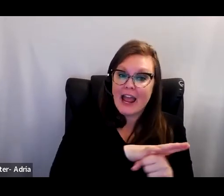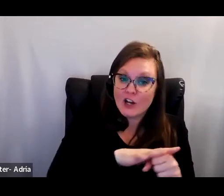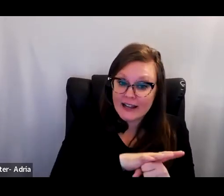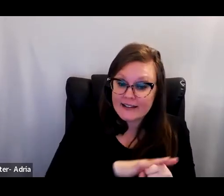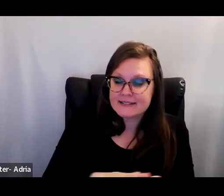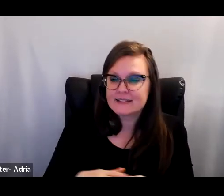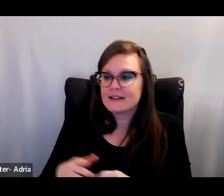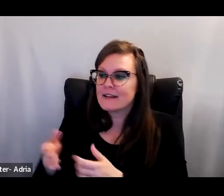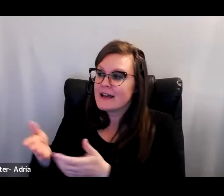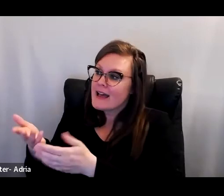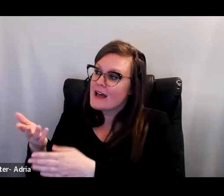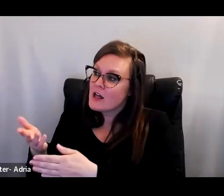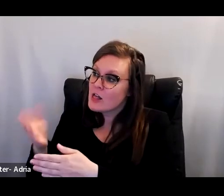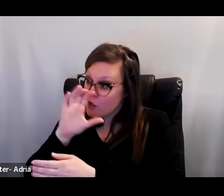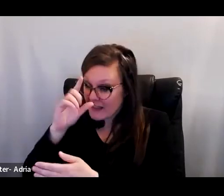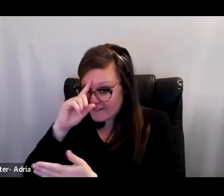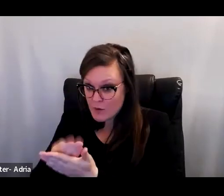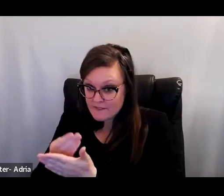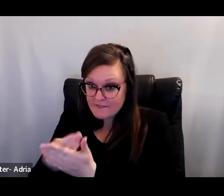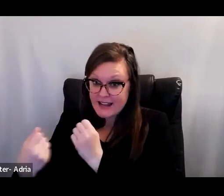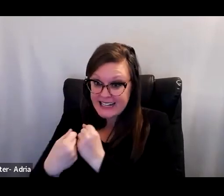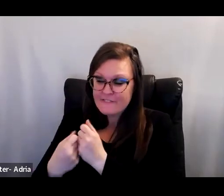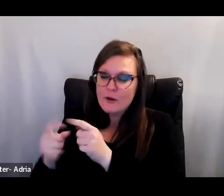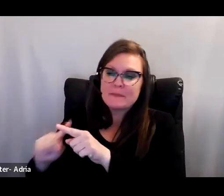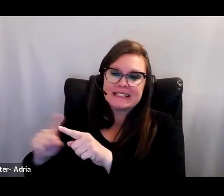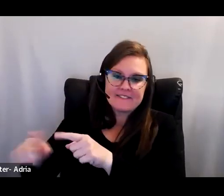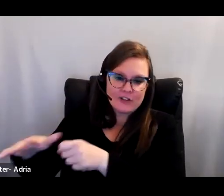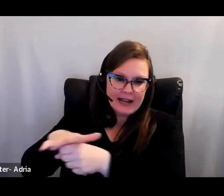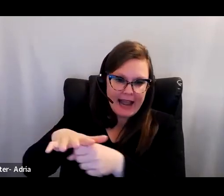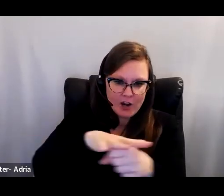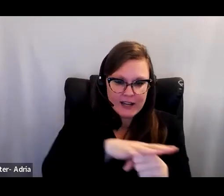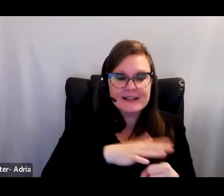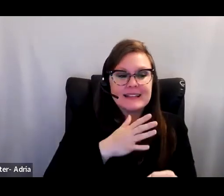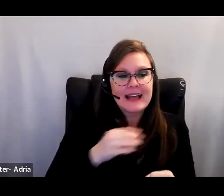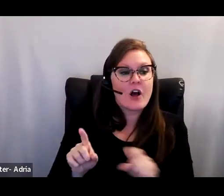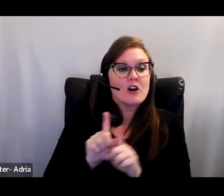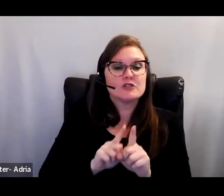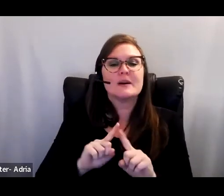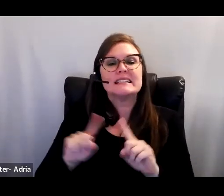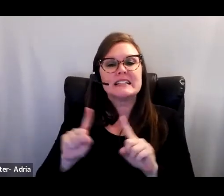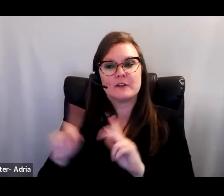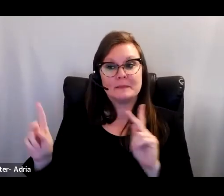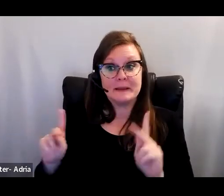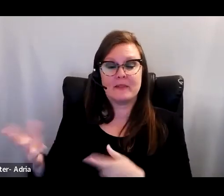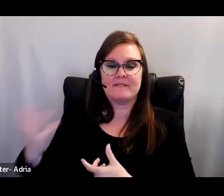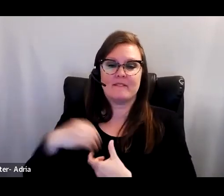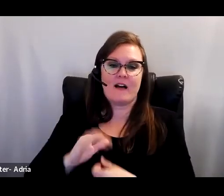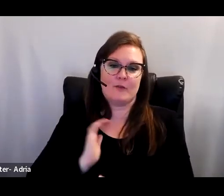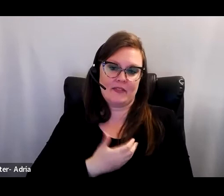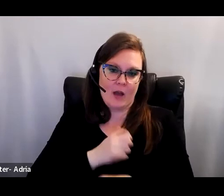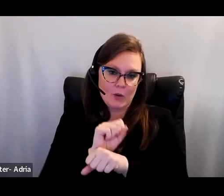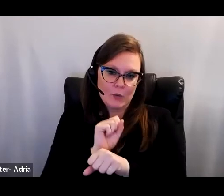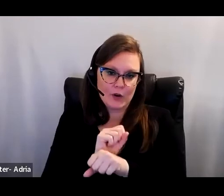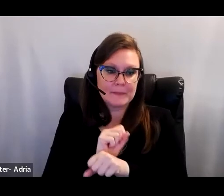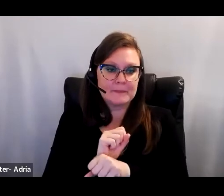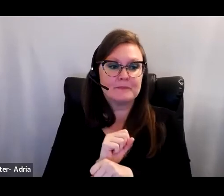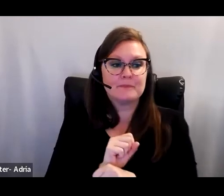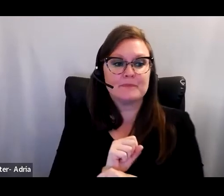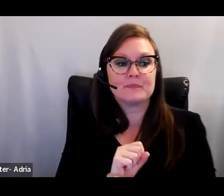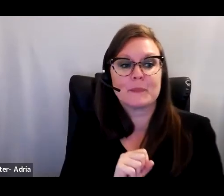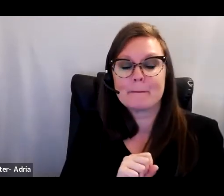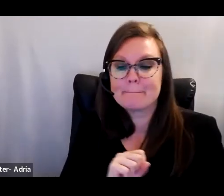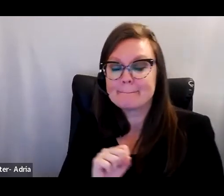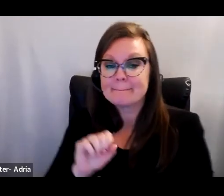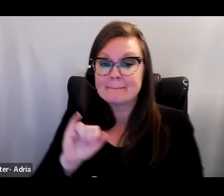sources, and having different types of foci in our work. While many universities recognize the importance of interdisciplinary work,